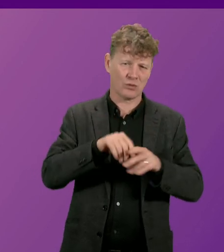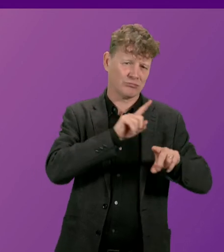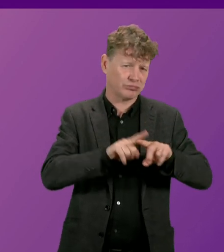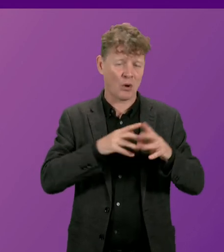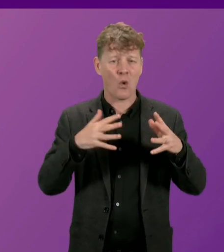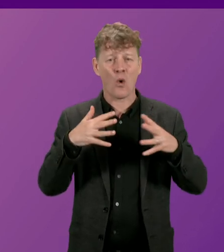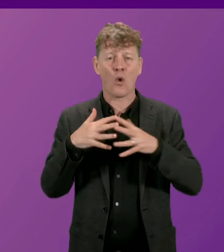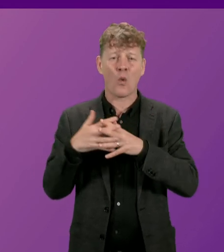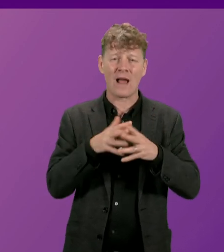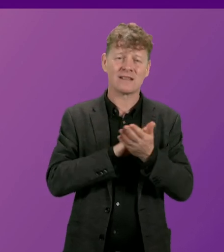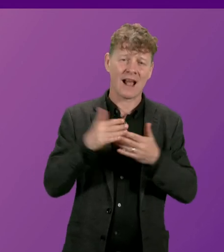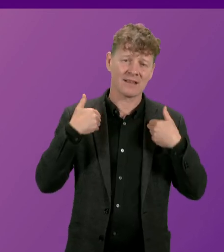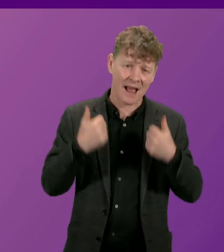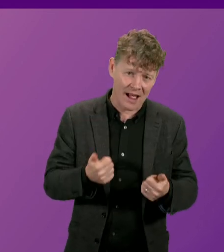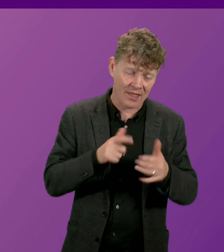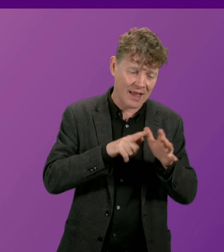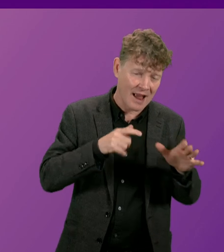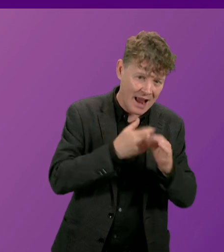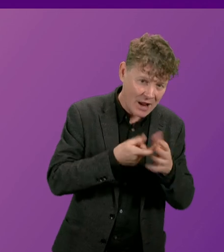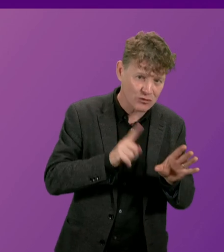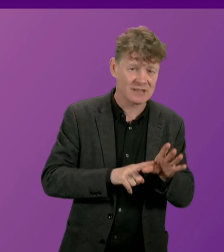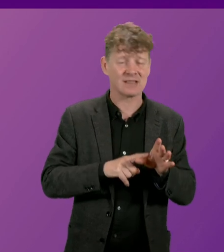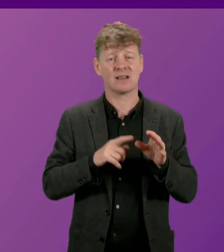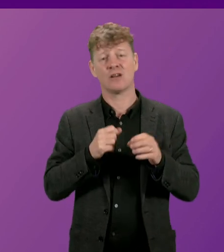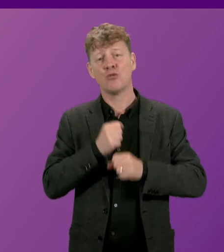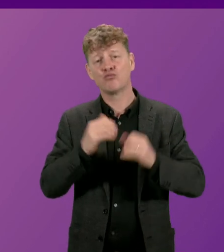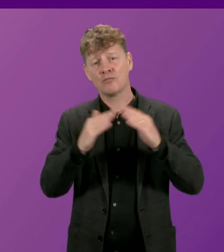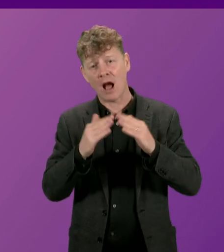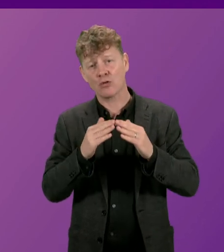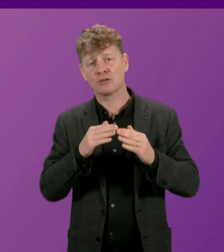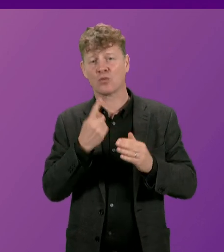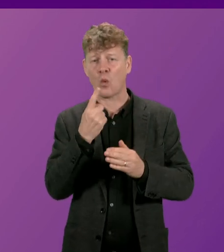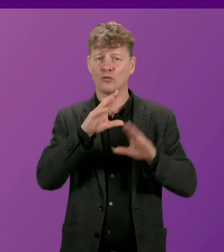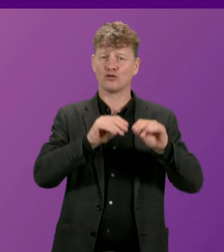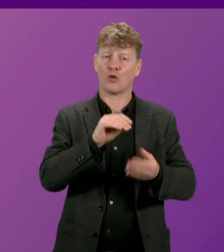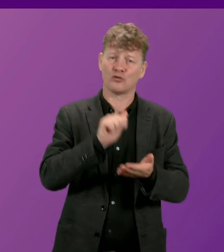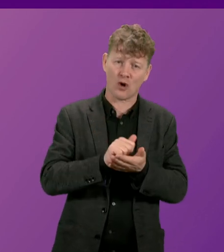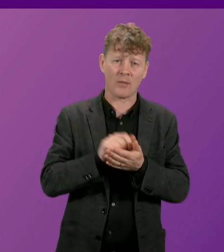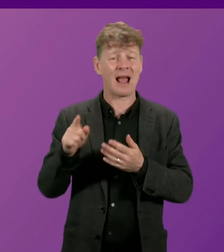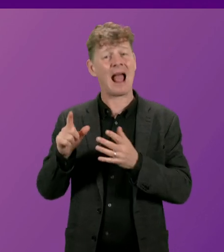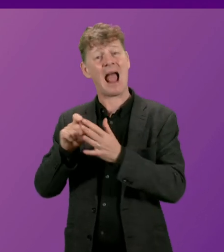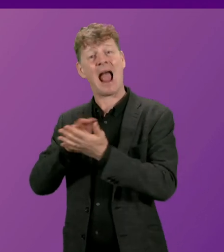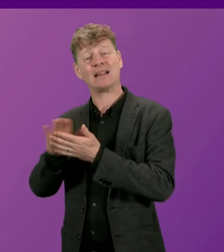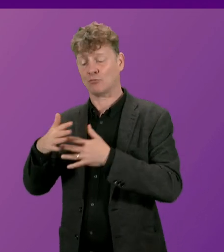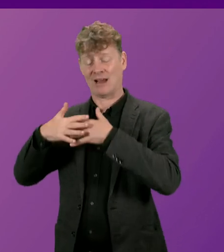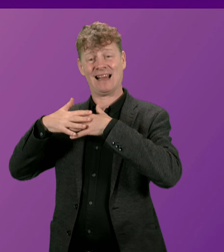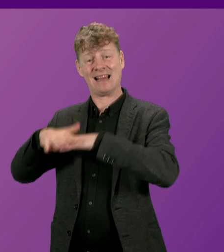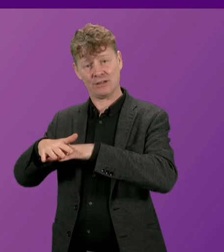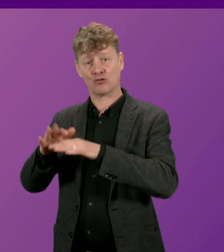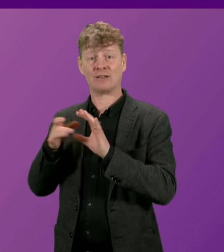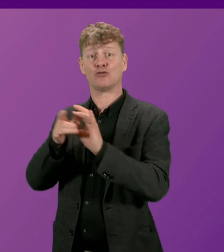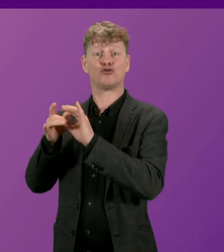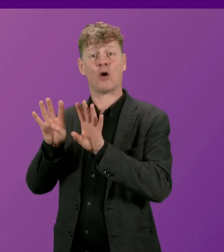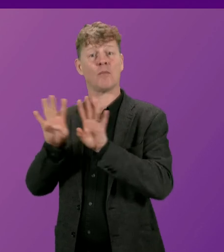Agency and the Broomhouse Community One Stop Shop, have been notified by the Edinburgh Integrated Joint Board that